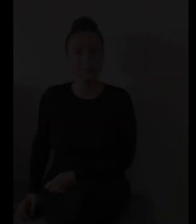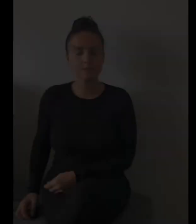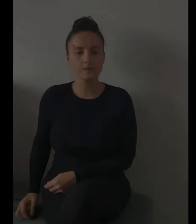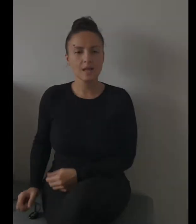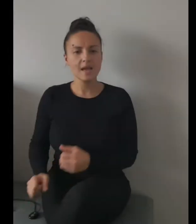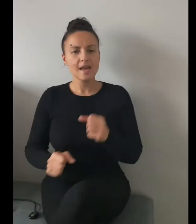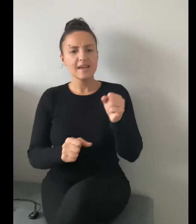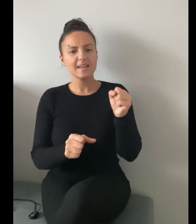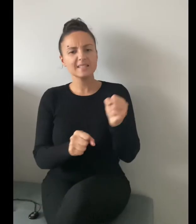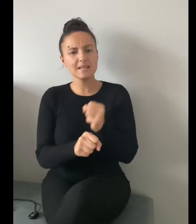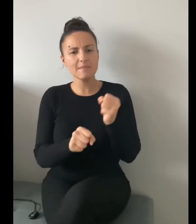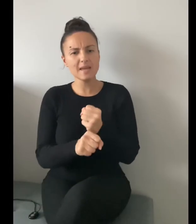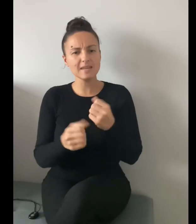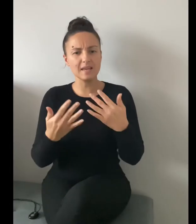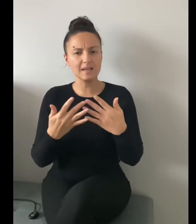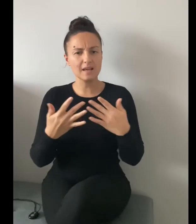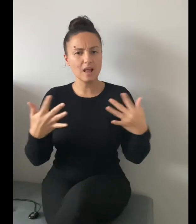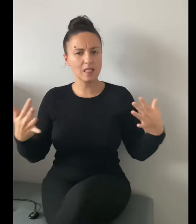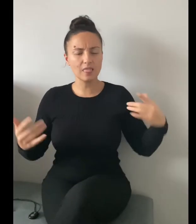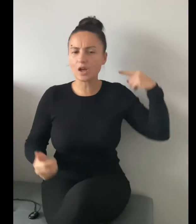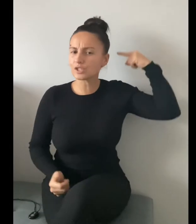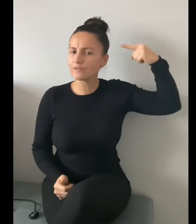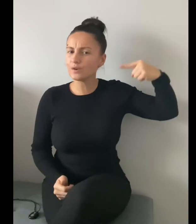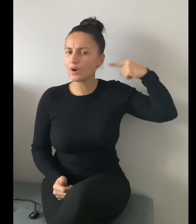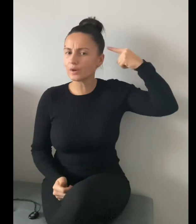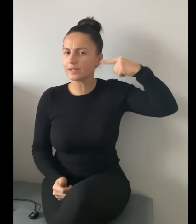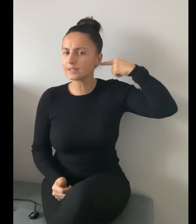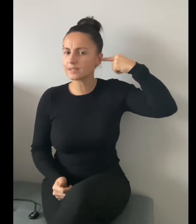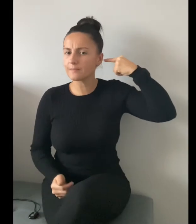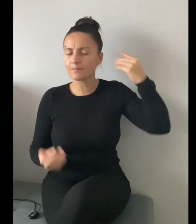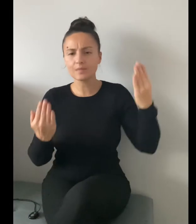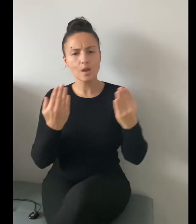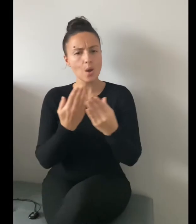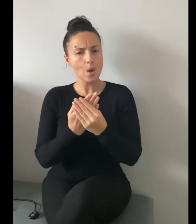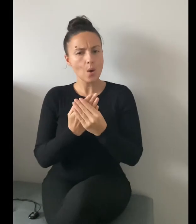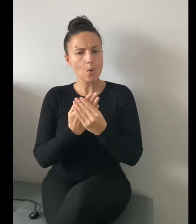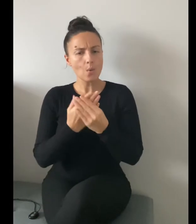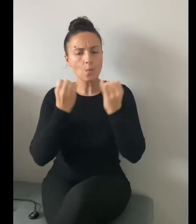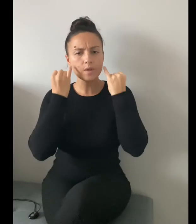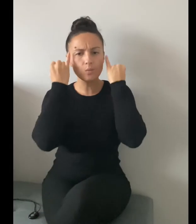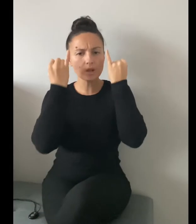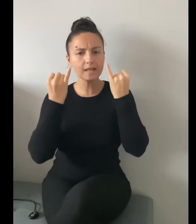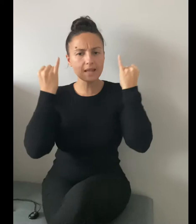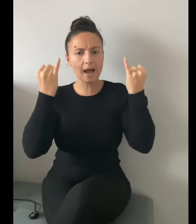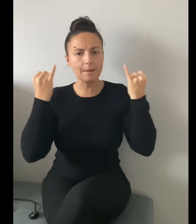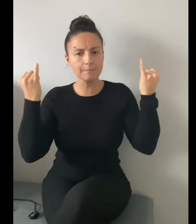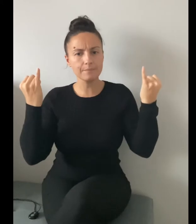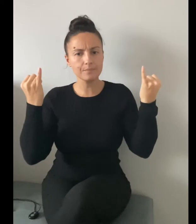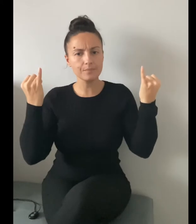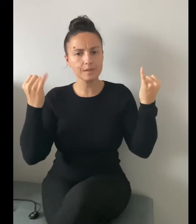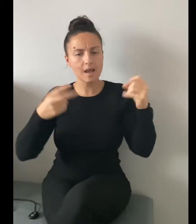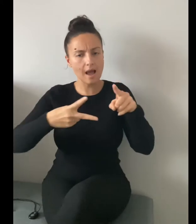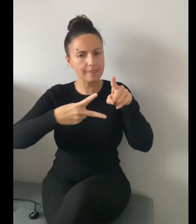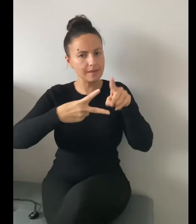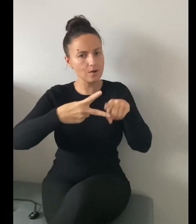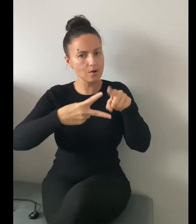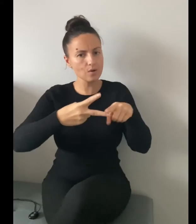Is he making lots of noise with Wooly Lamb and the other